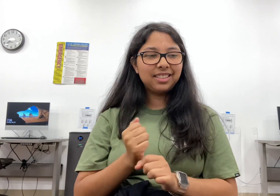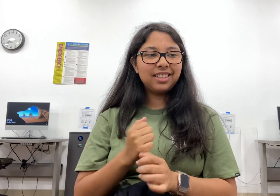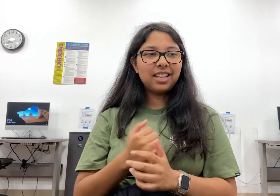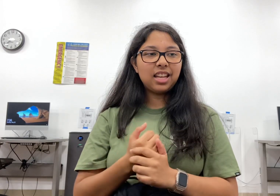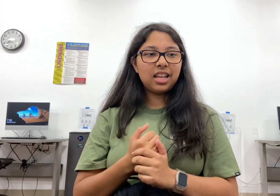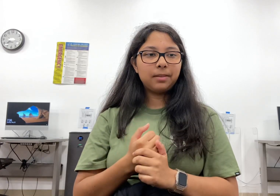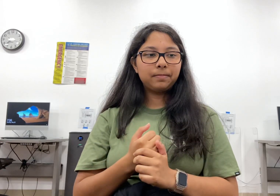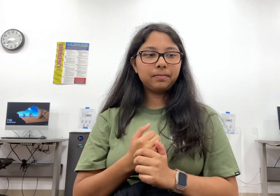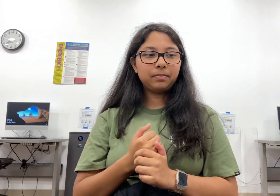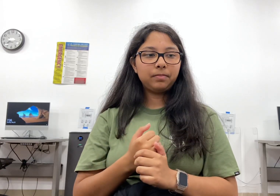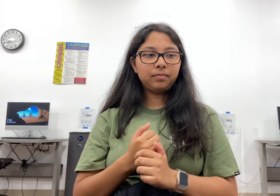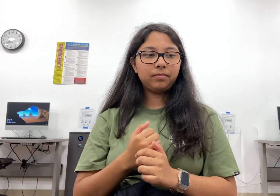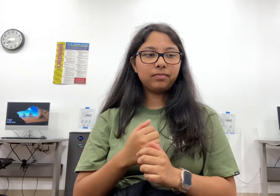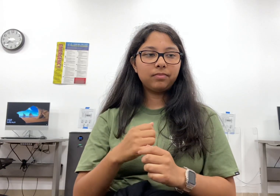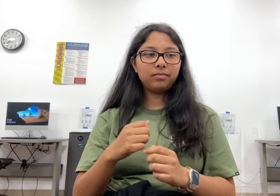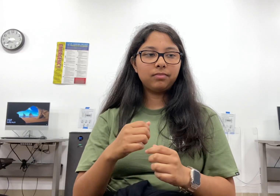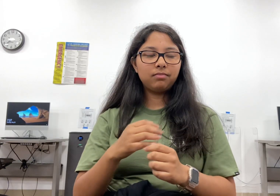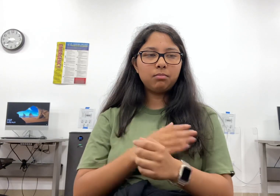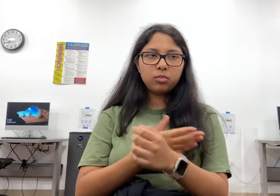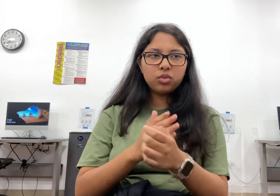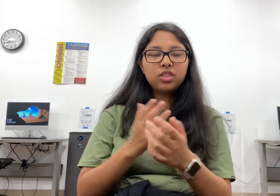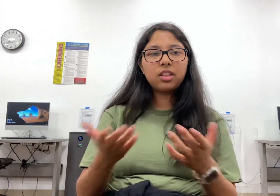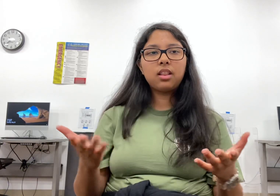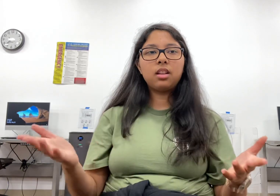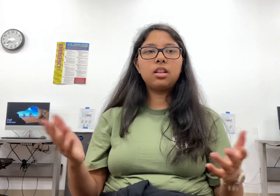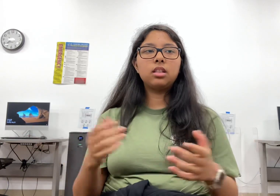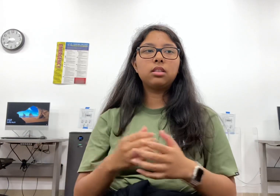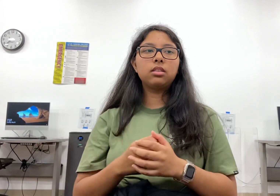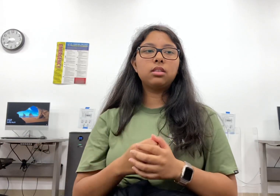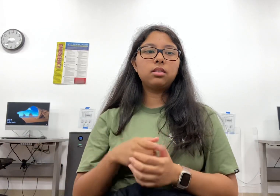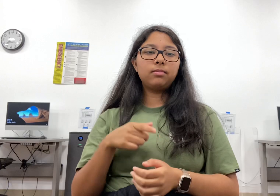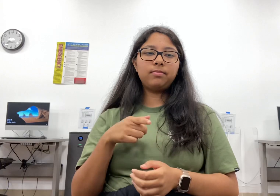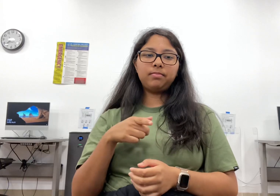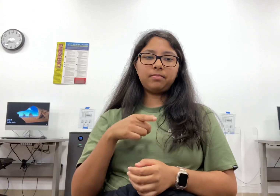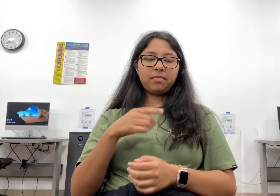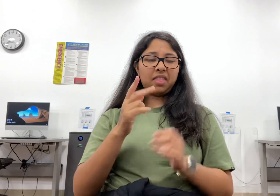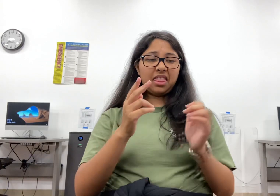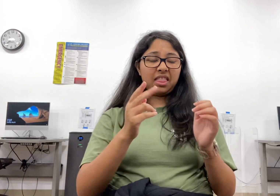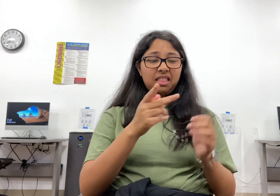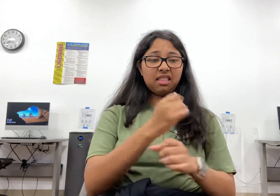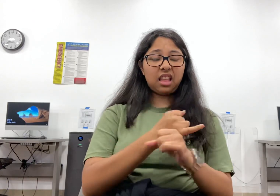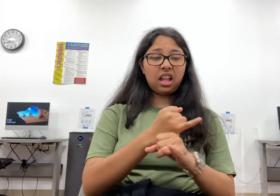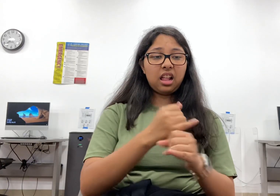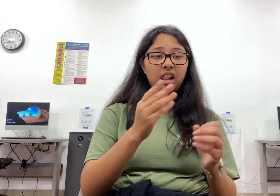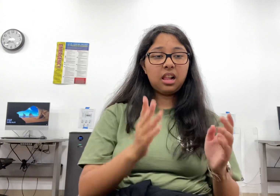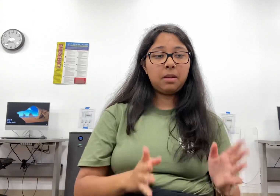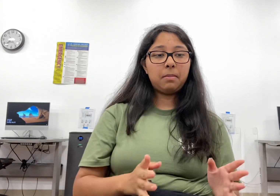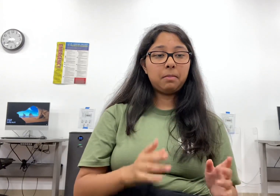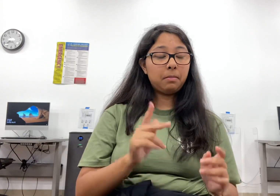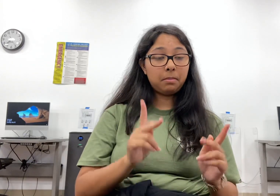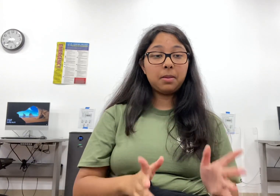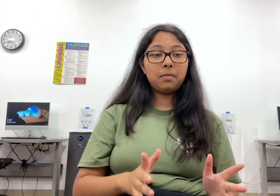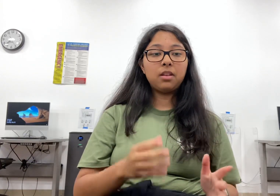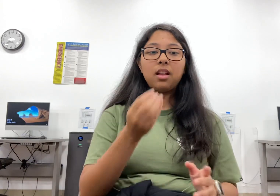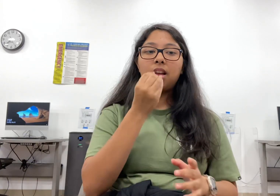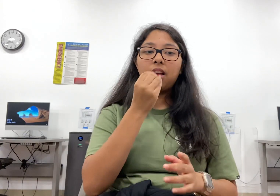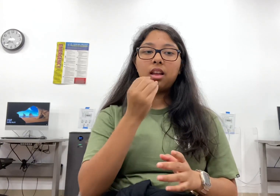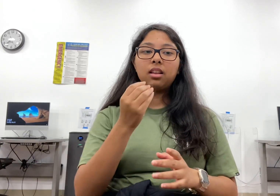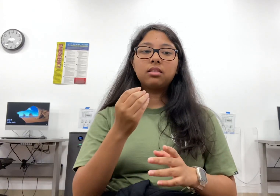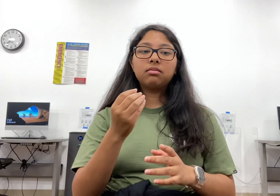abalone, acorns, sweet potato roots that were